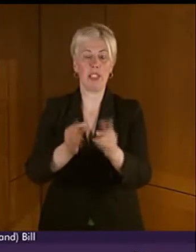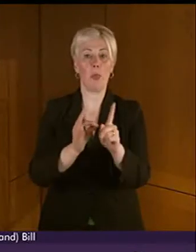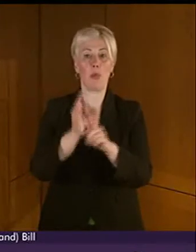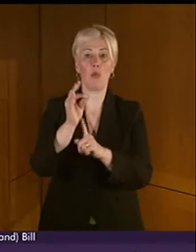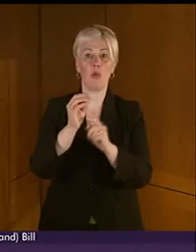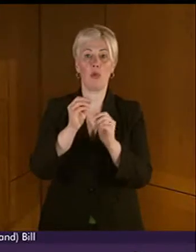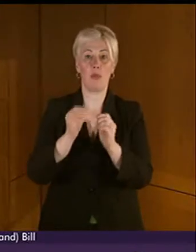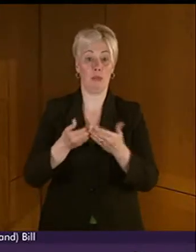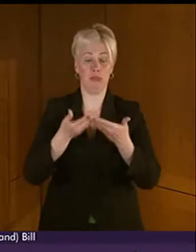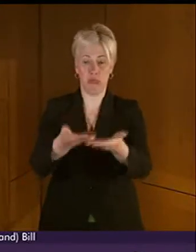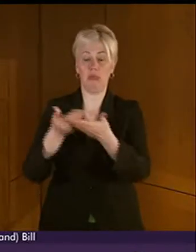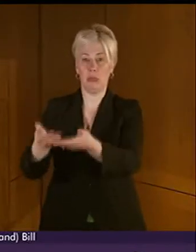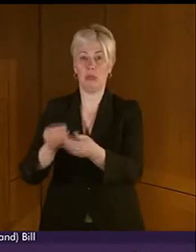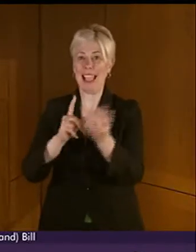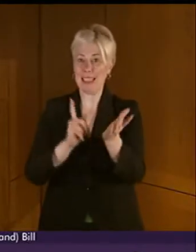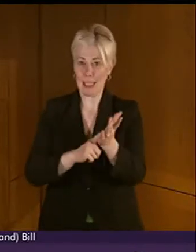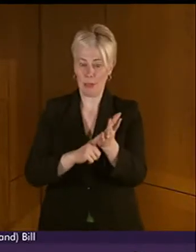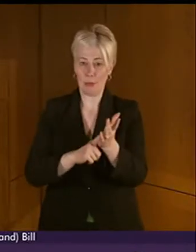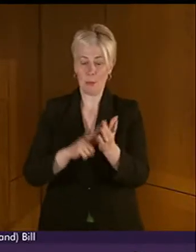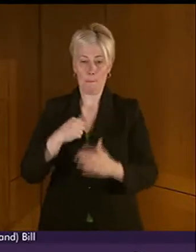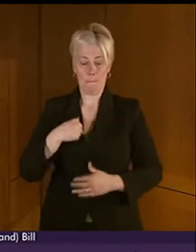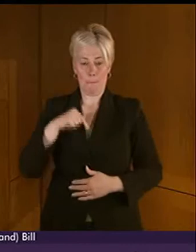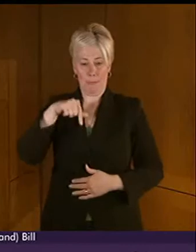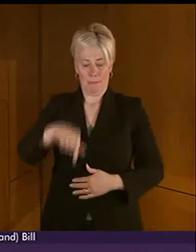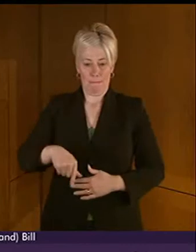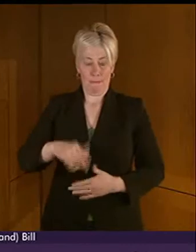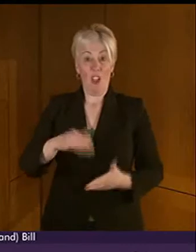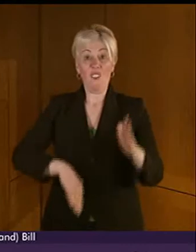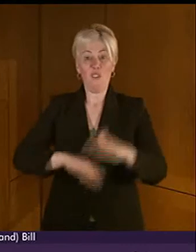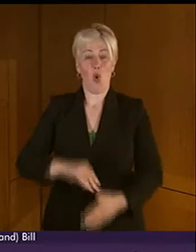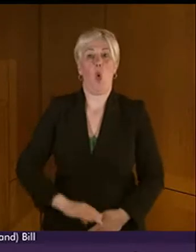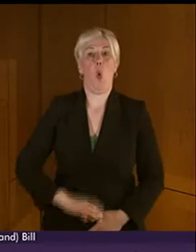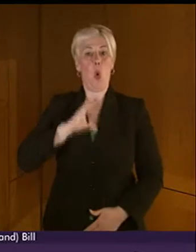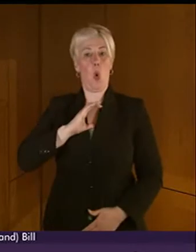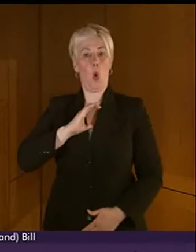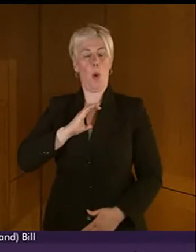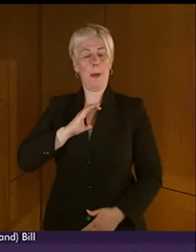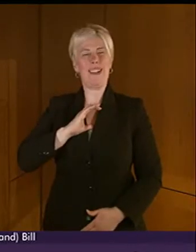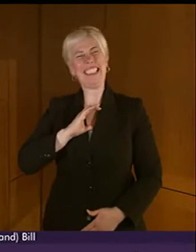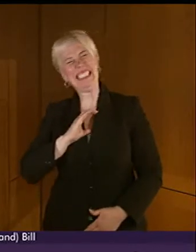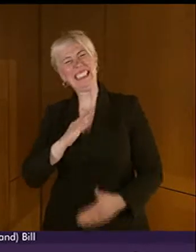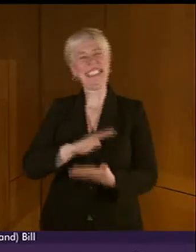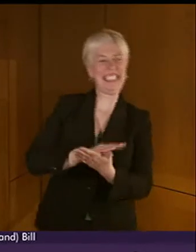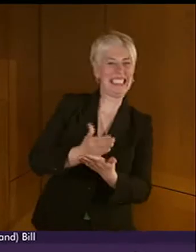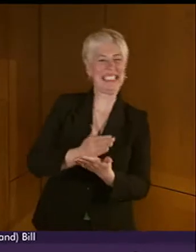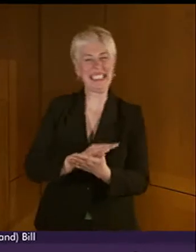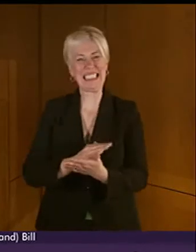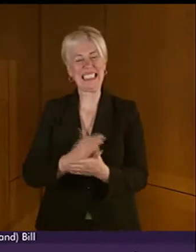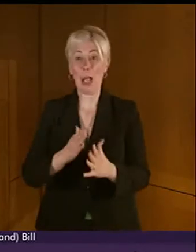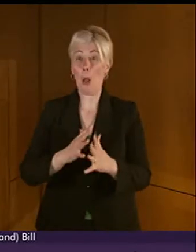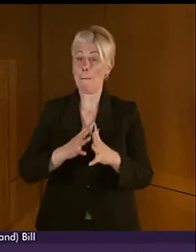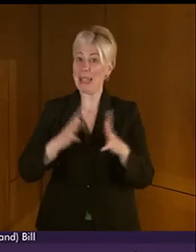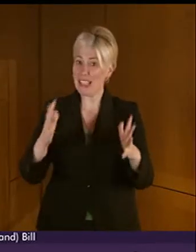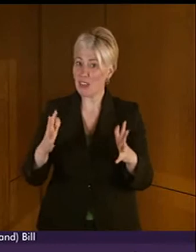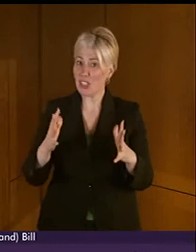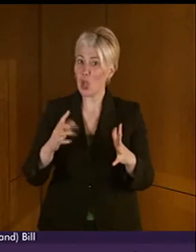to say, at this stage, I am not entirely confident that it will make a huge difference, because we do need